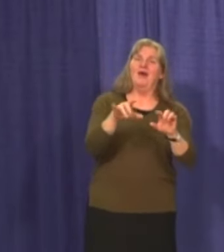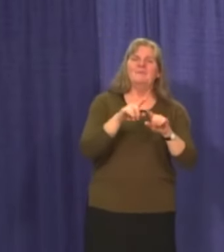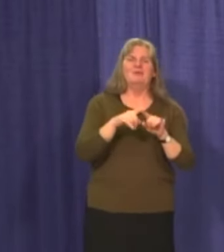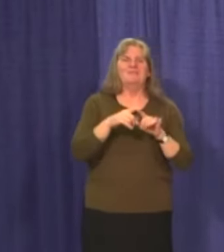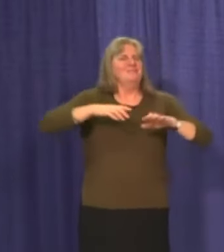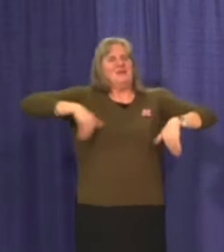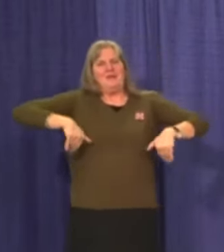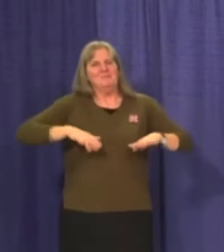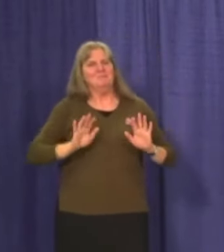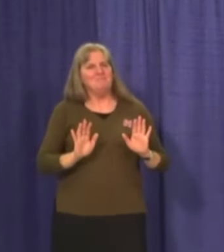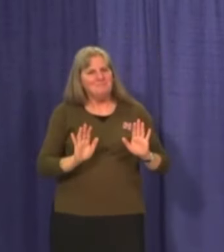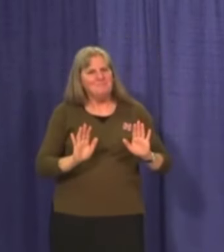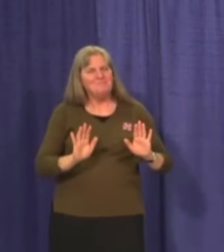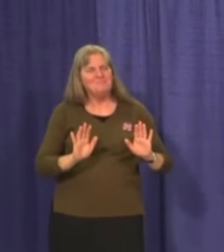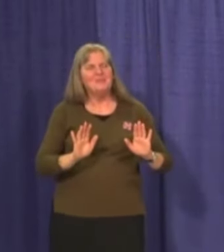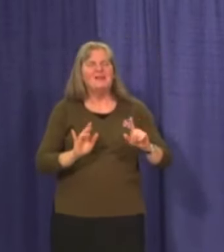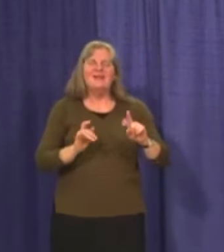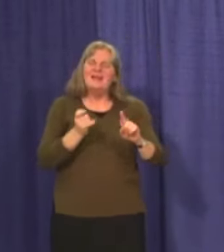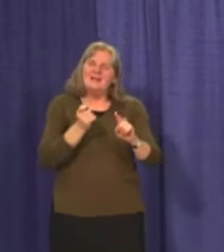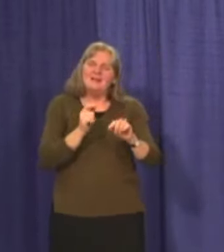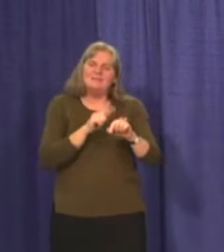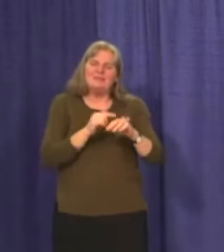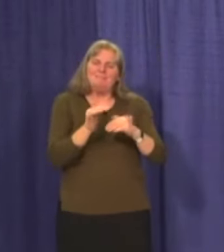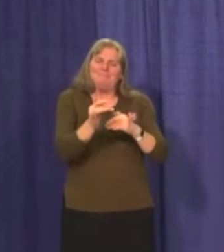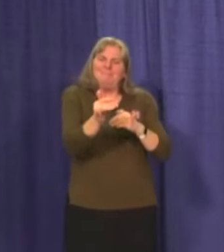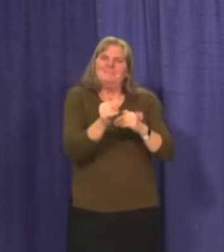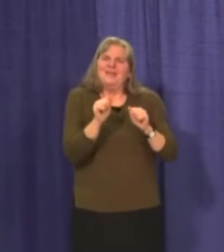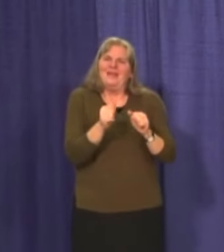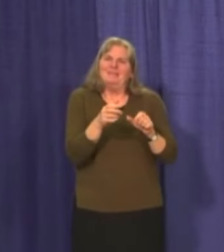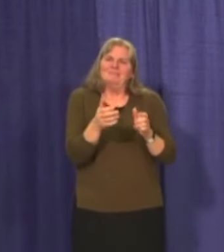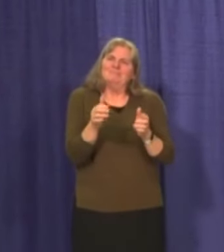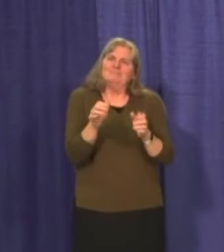not yet. And it may be a while until we can.